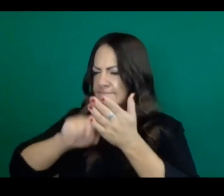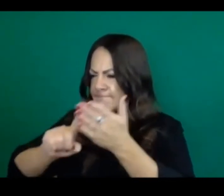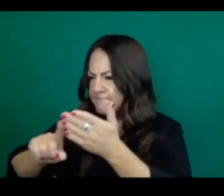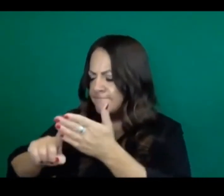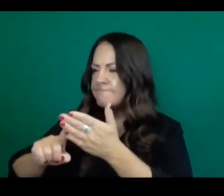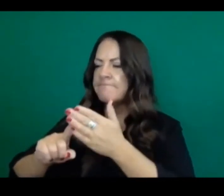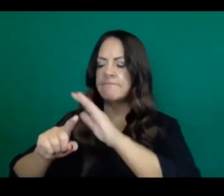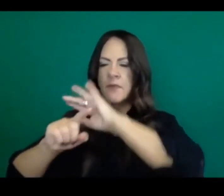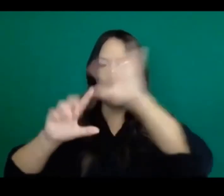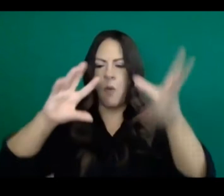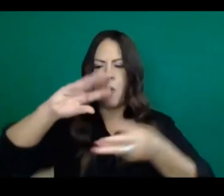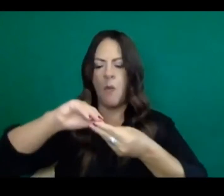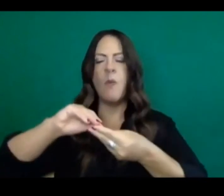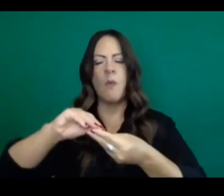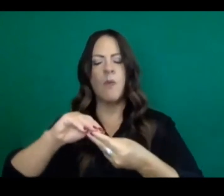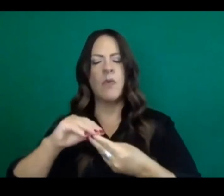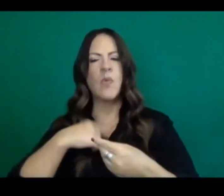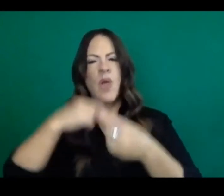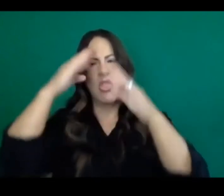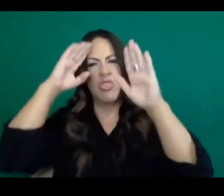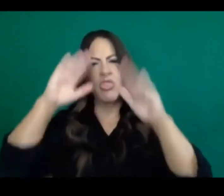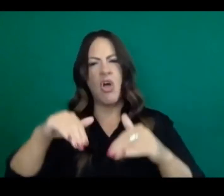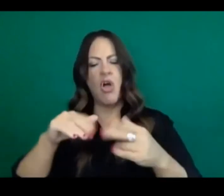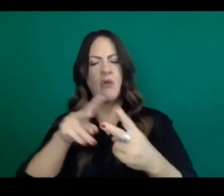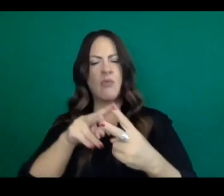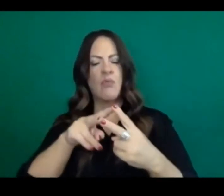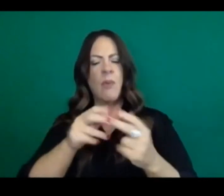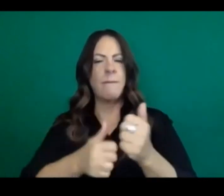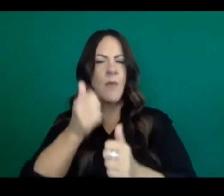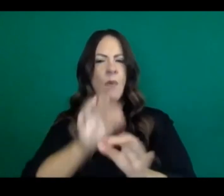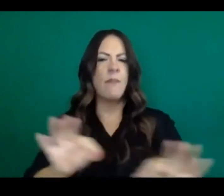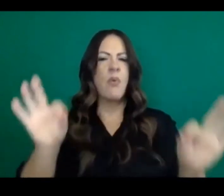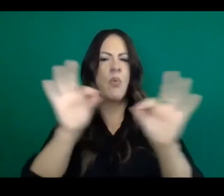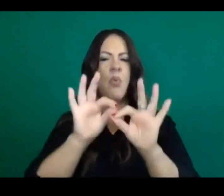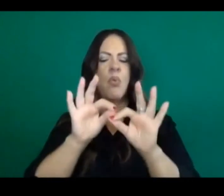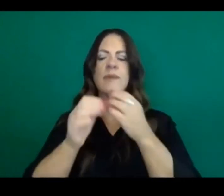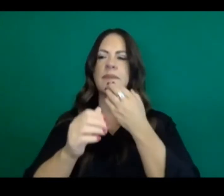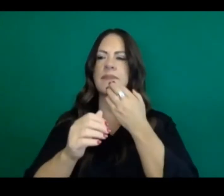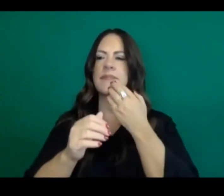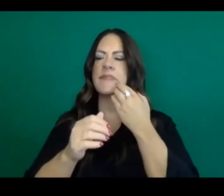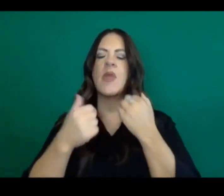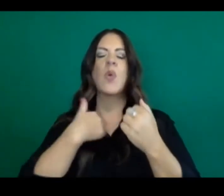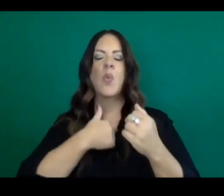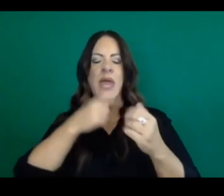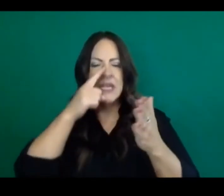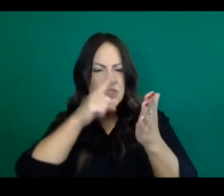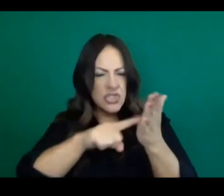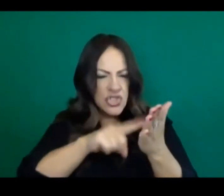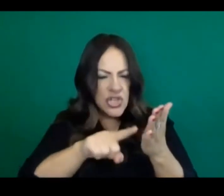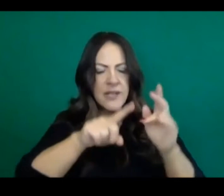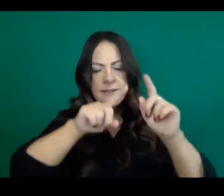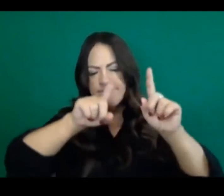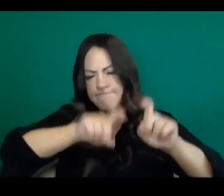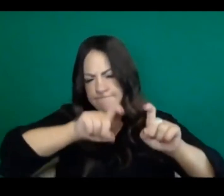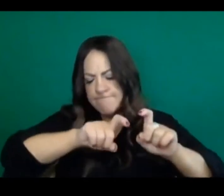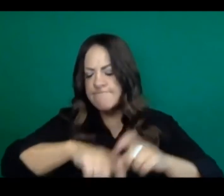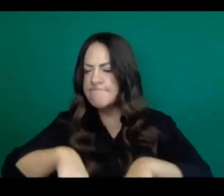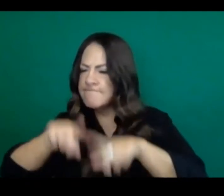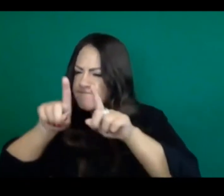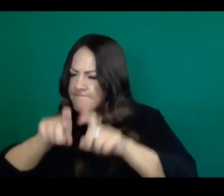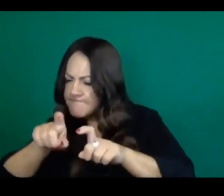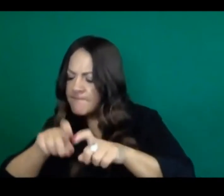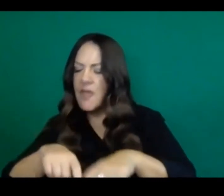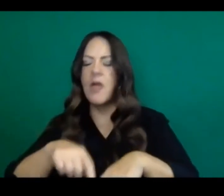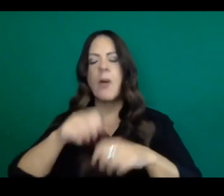accounting. So we thought that these two, and it wasn't just what we thought, we tested them with many, many county local